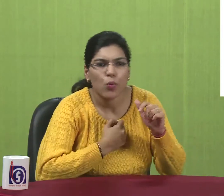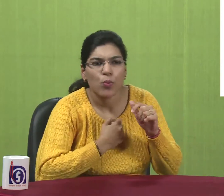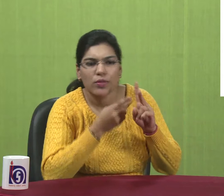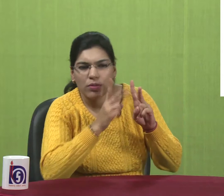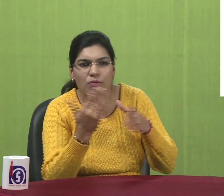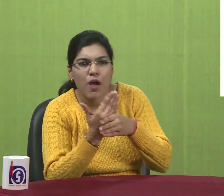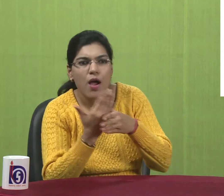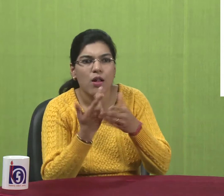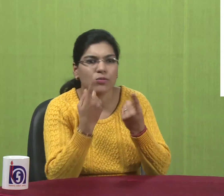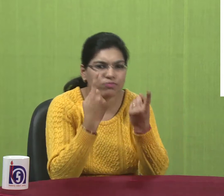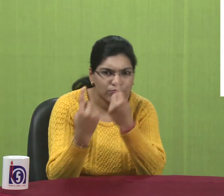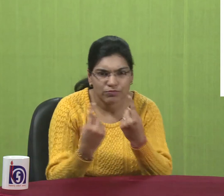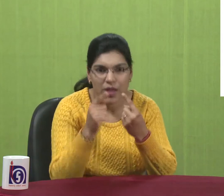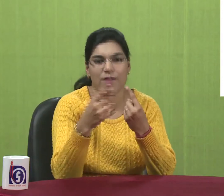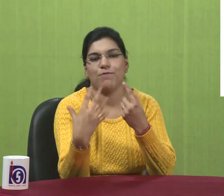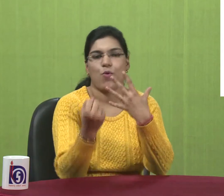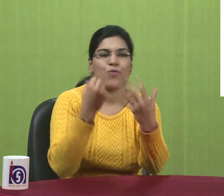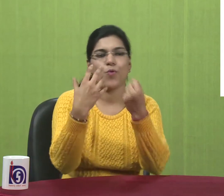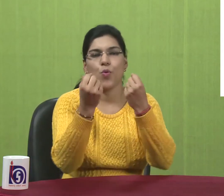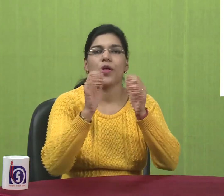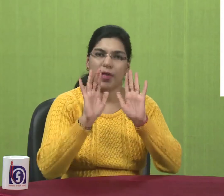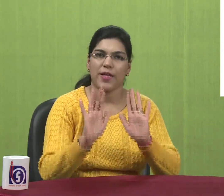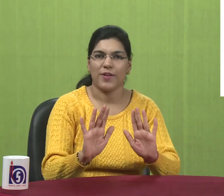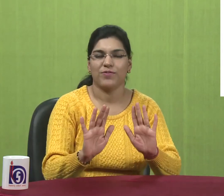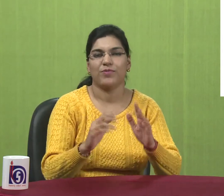Anyone can go through their files. And manage it.